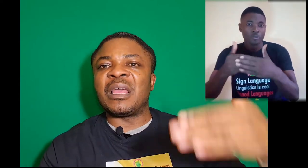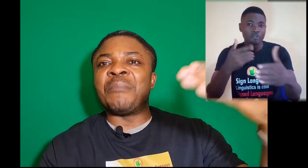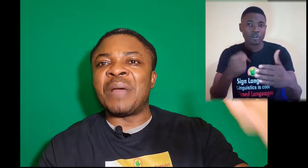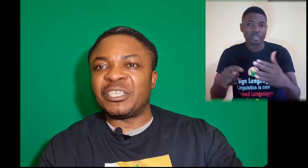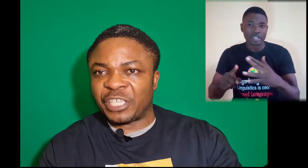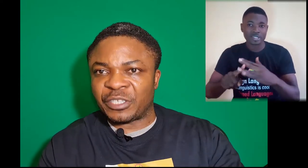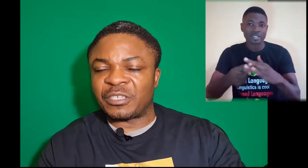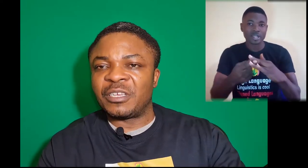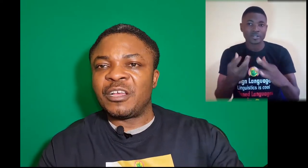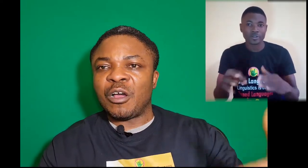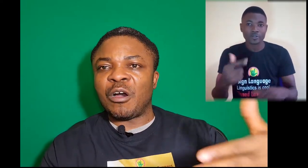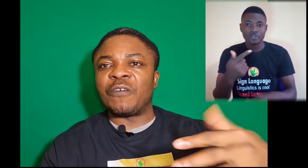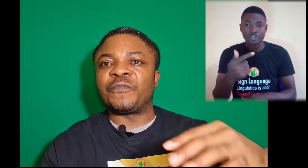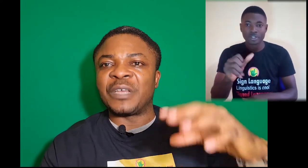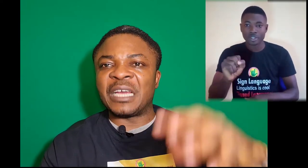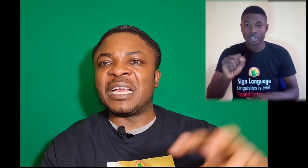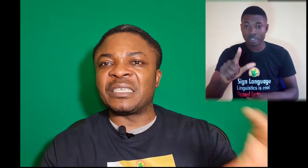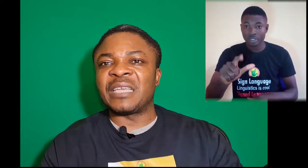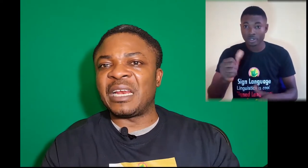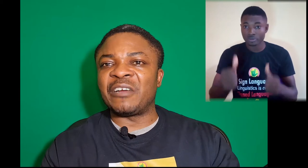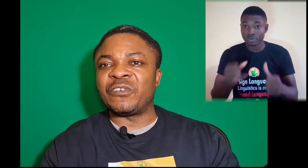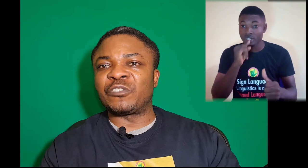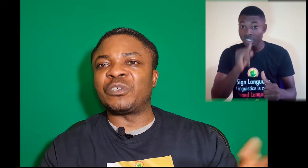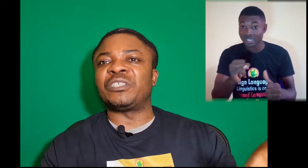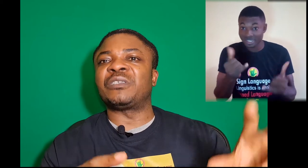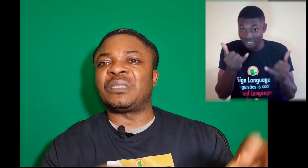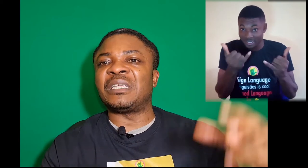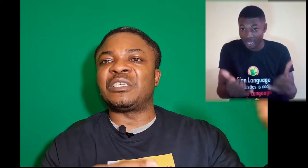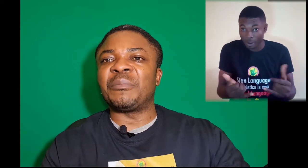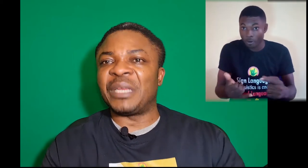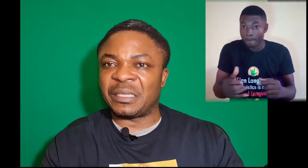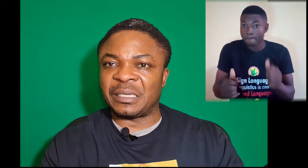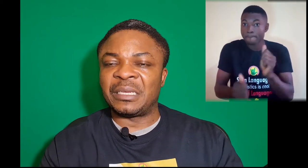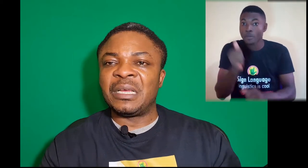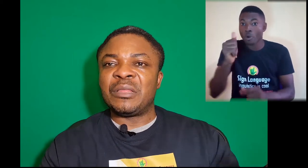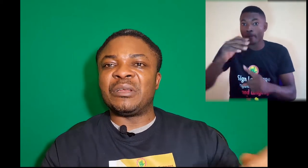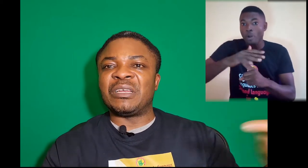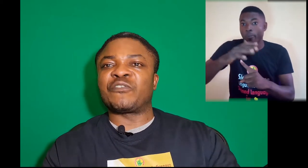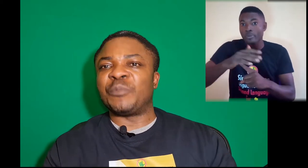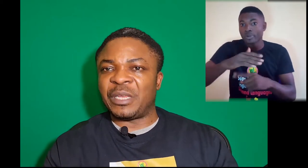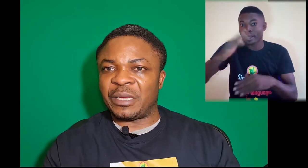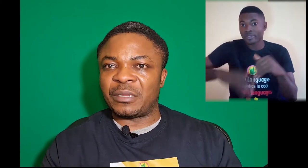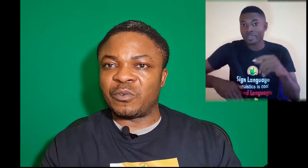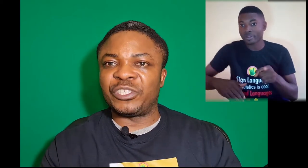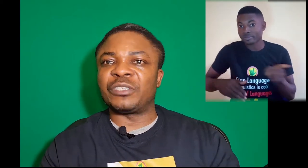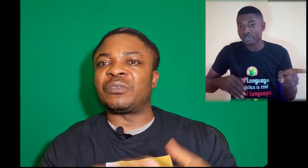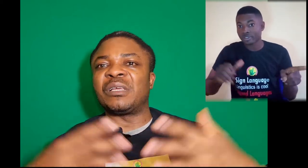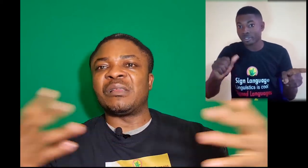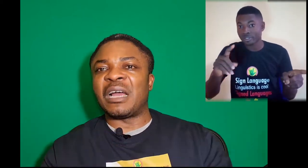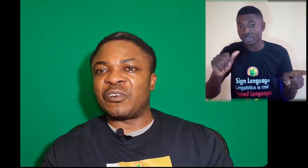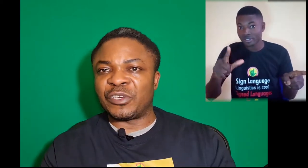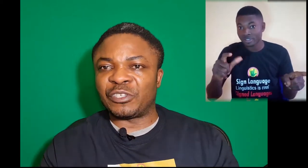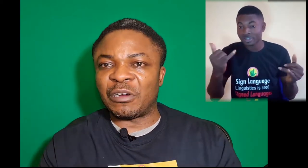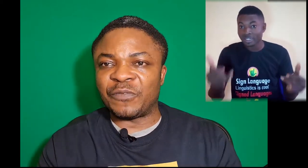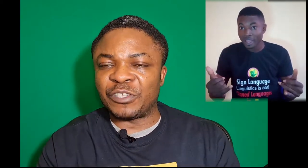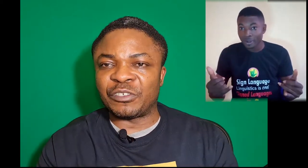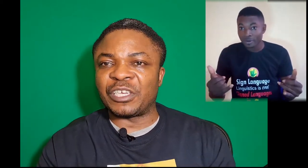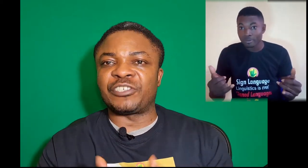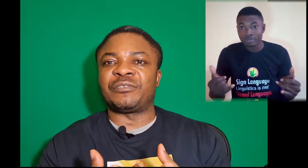emergence of Ghanaian sign language, which is today dominating the deaf community, which is today the language of education,